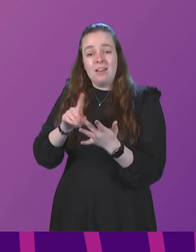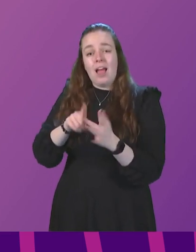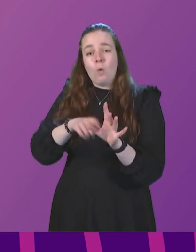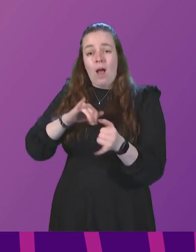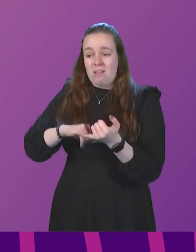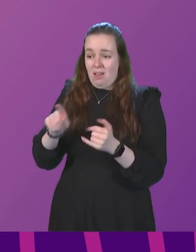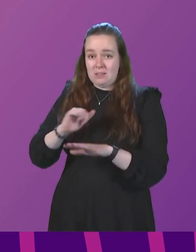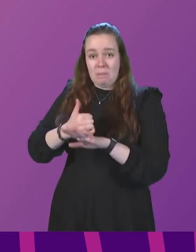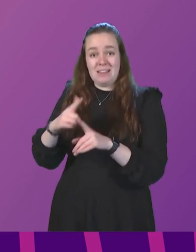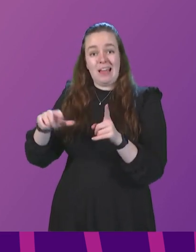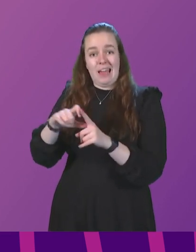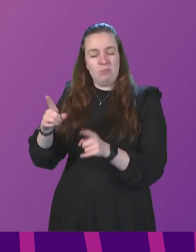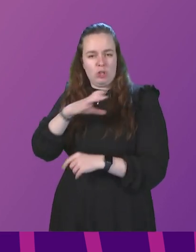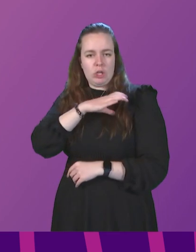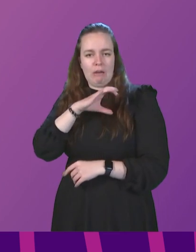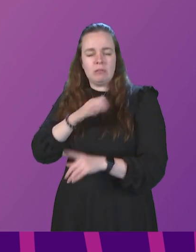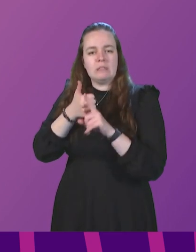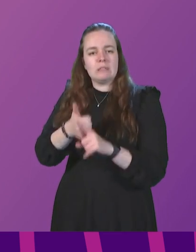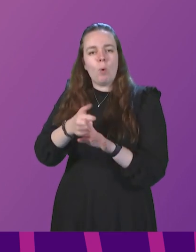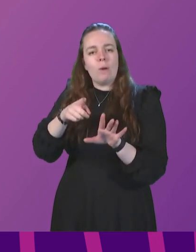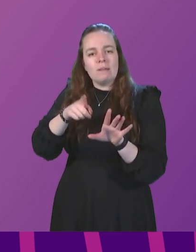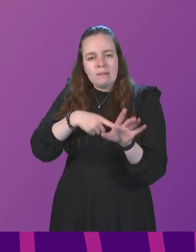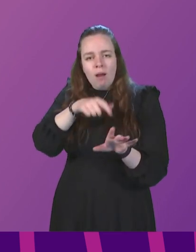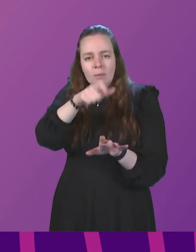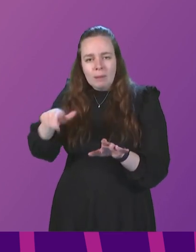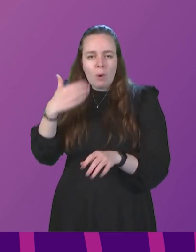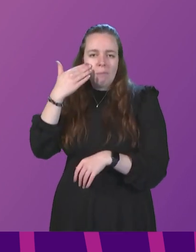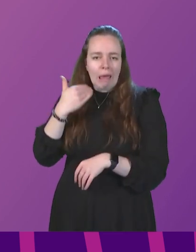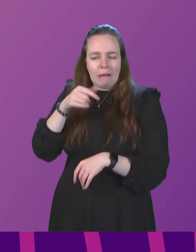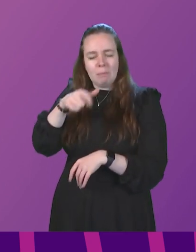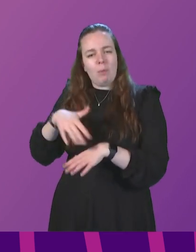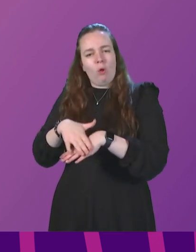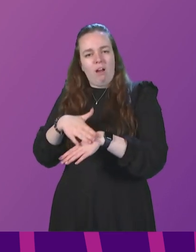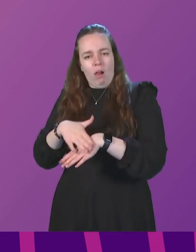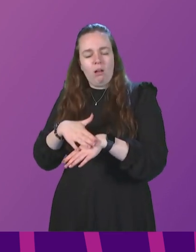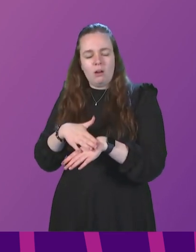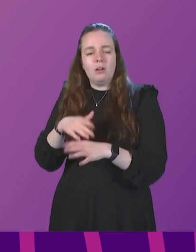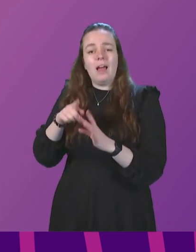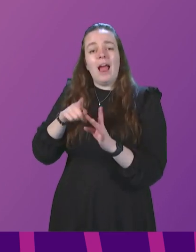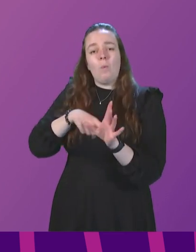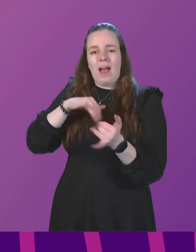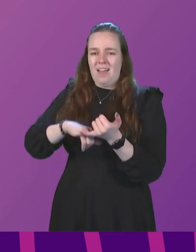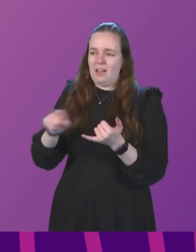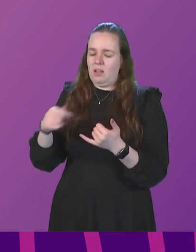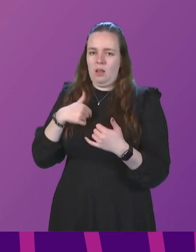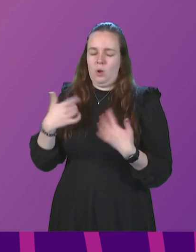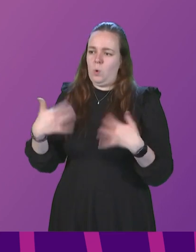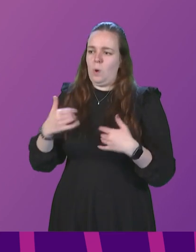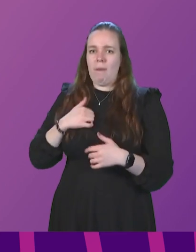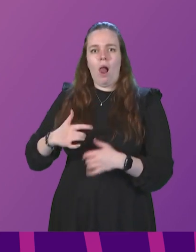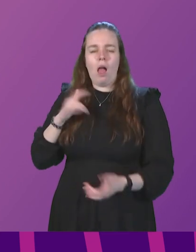an Edinburgh-based charity that supports young, black and people of colour. IYS was a turning point in my life.